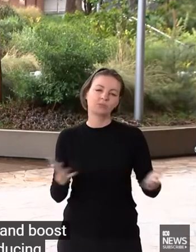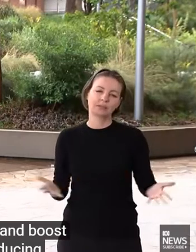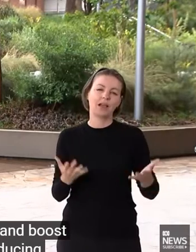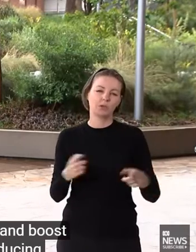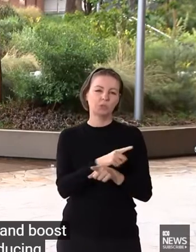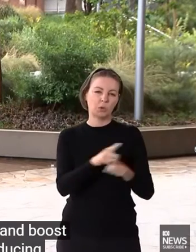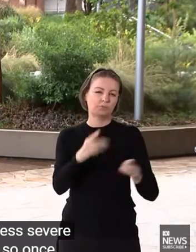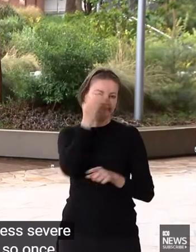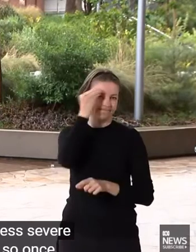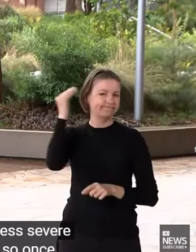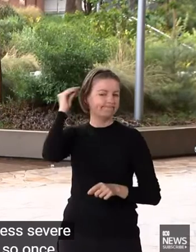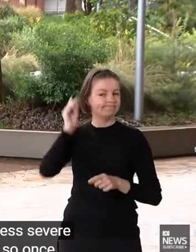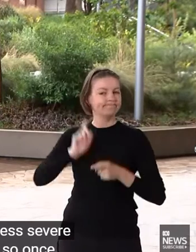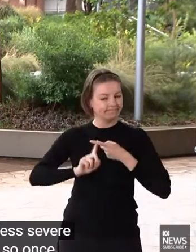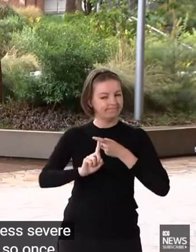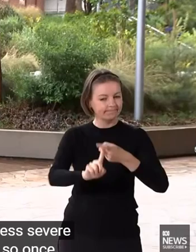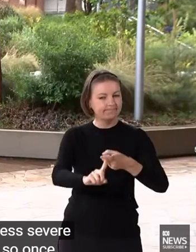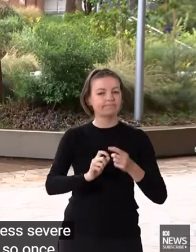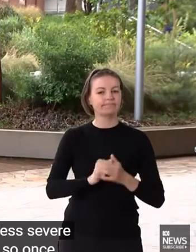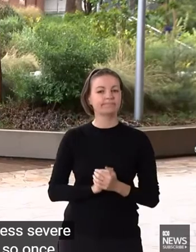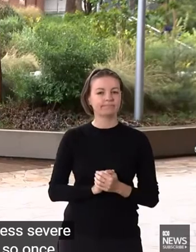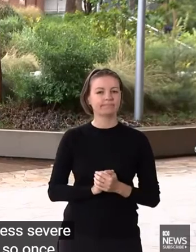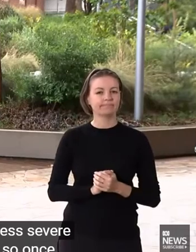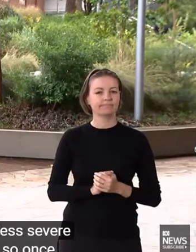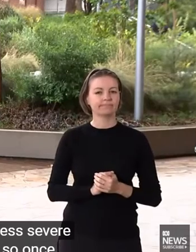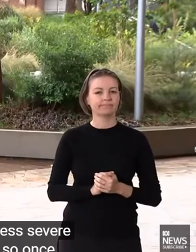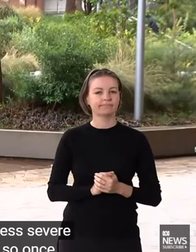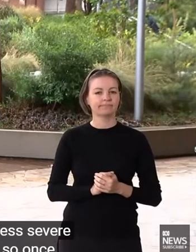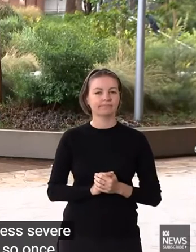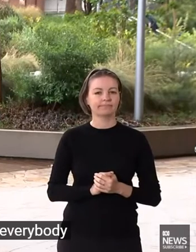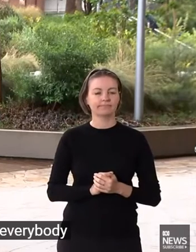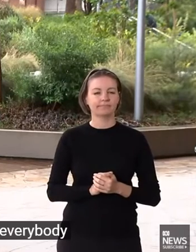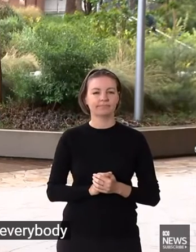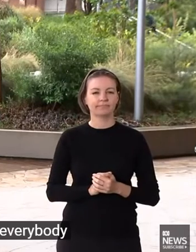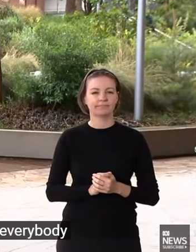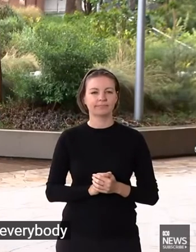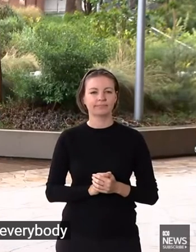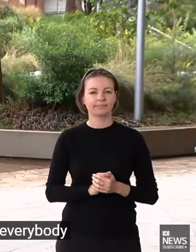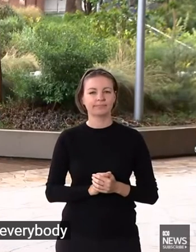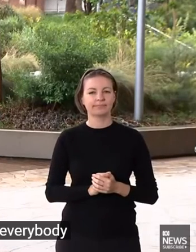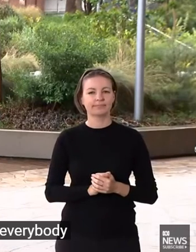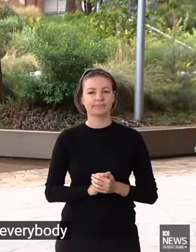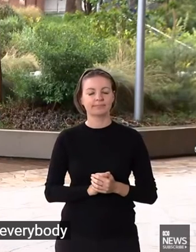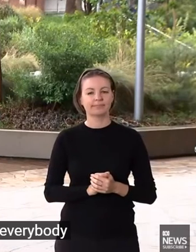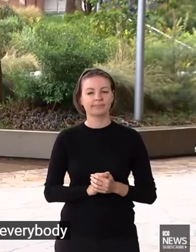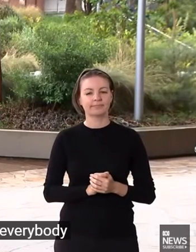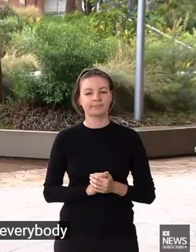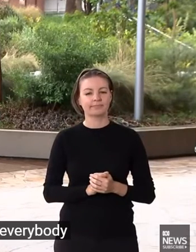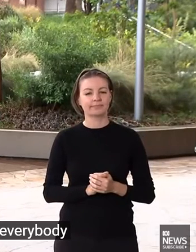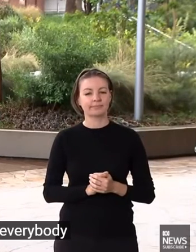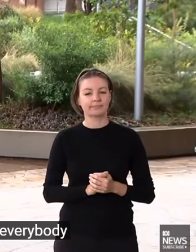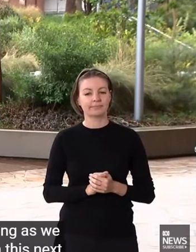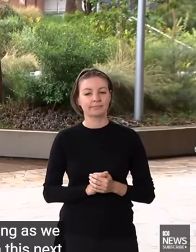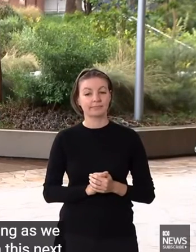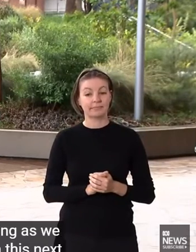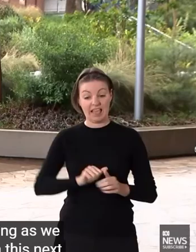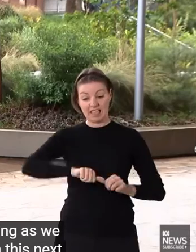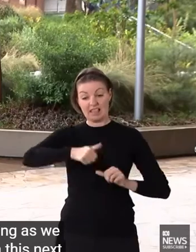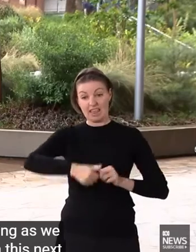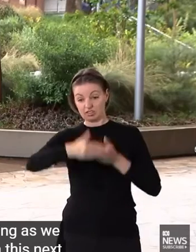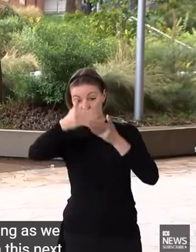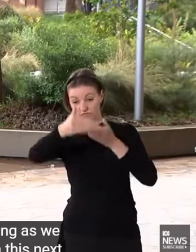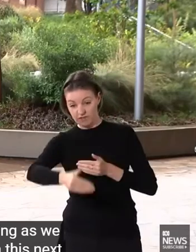everybody to keep that effort going as we move through this next phase of the pandemic. And we know that we'll move through this phase